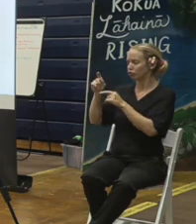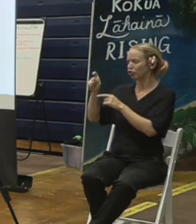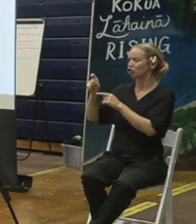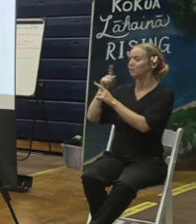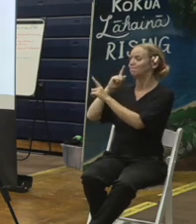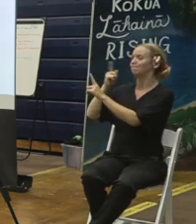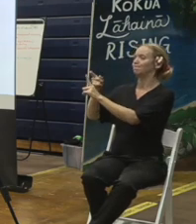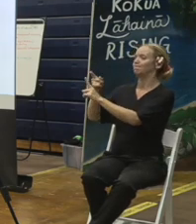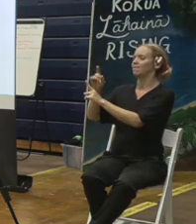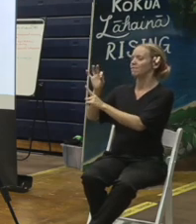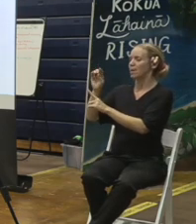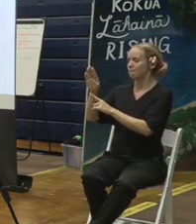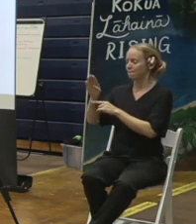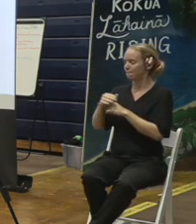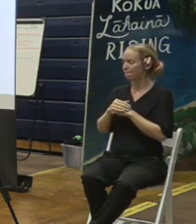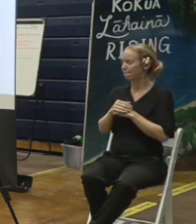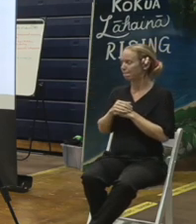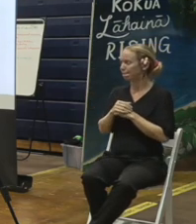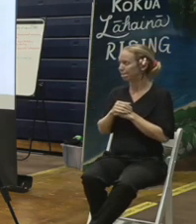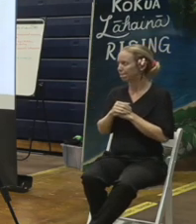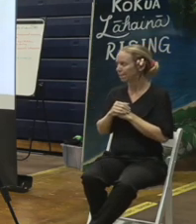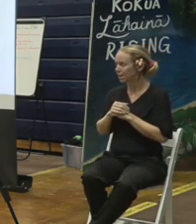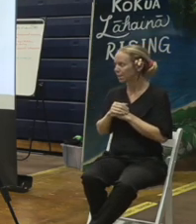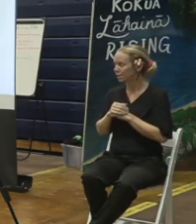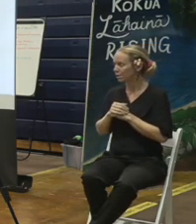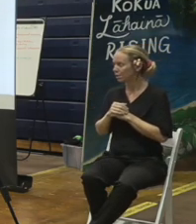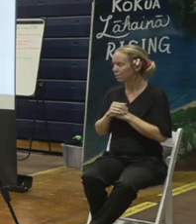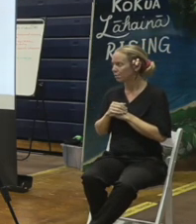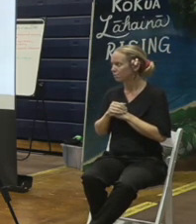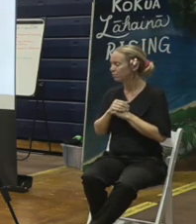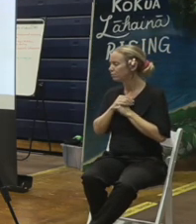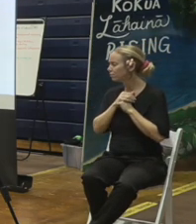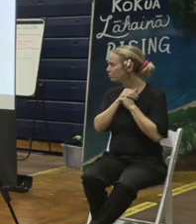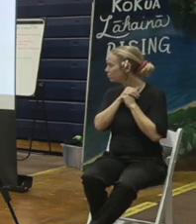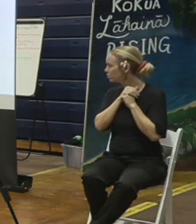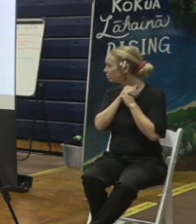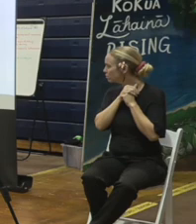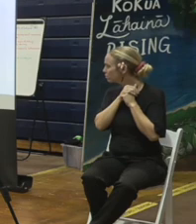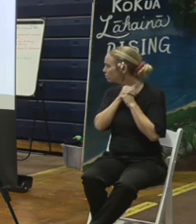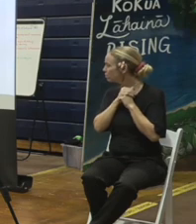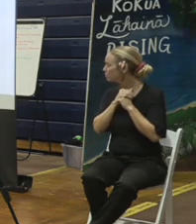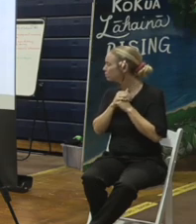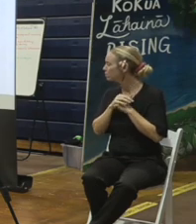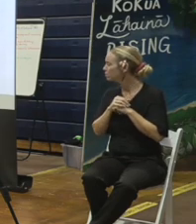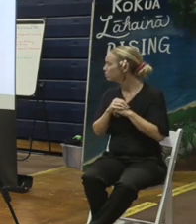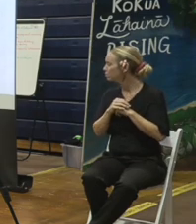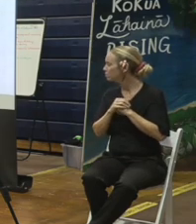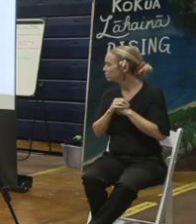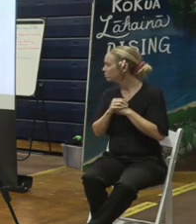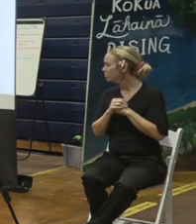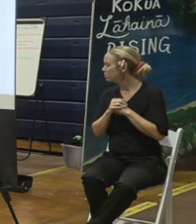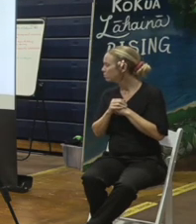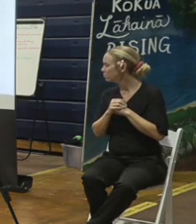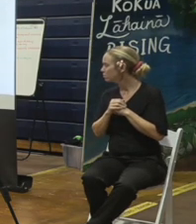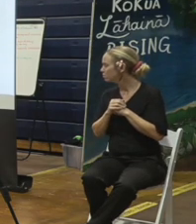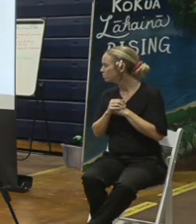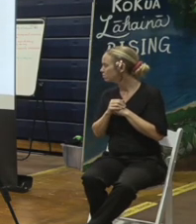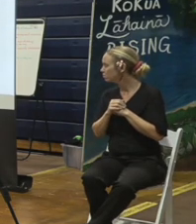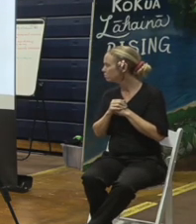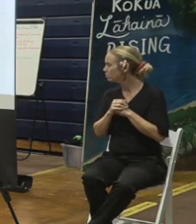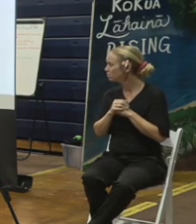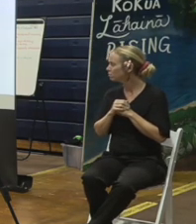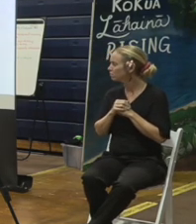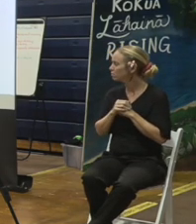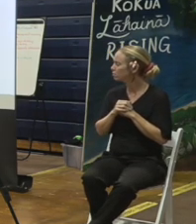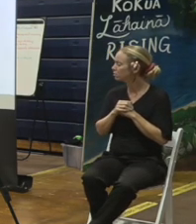with the debris removal. The crews will start as we work to establish, and so you'll see those initial